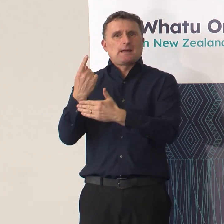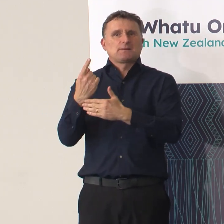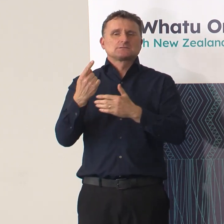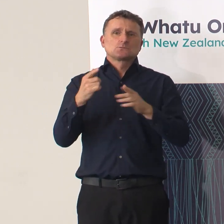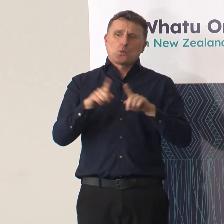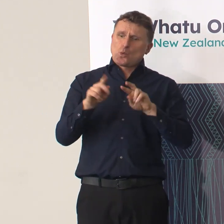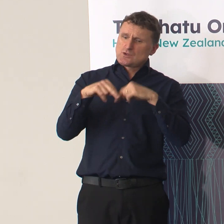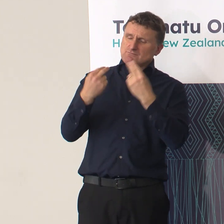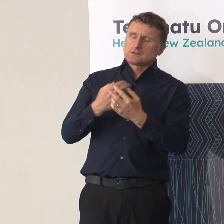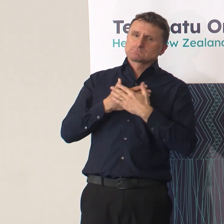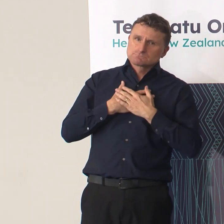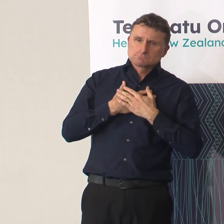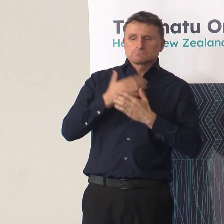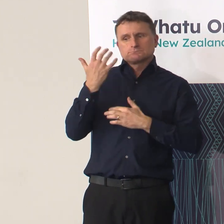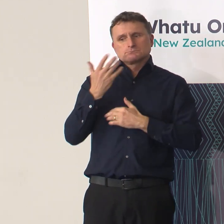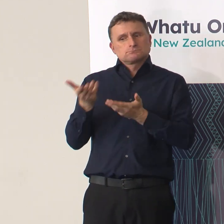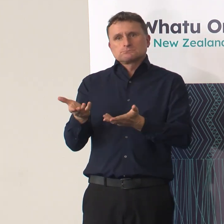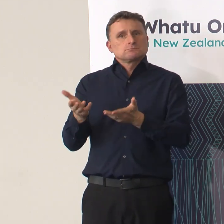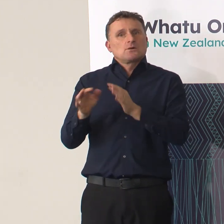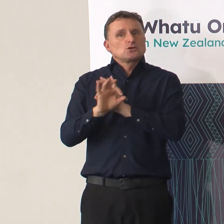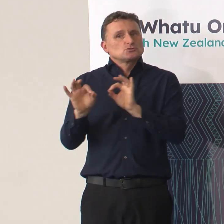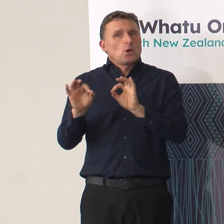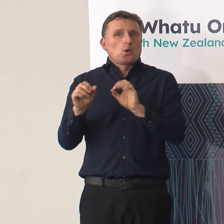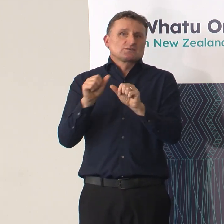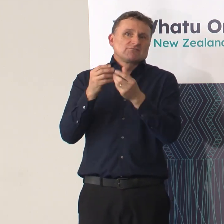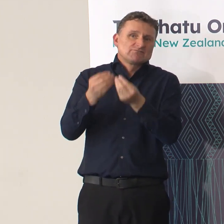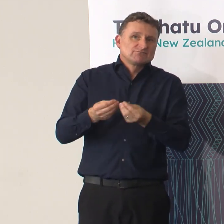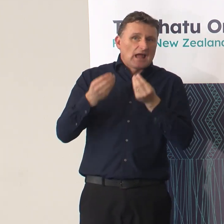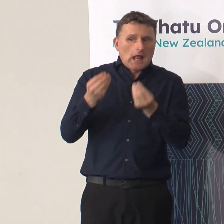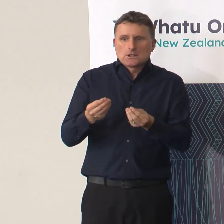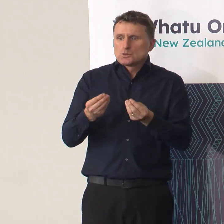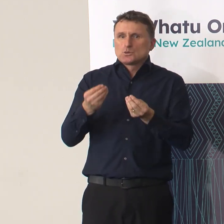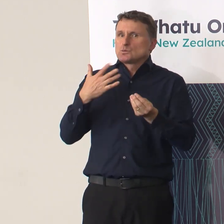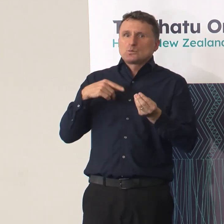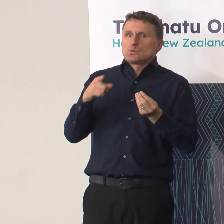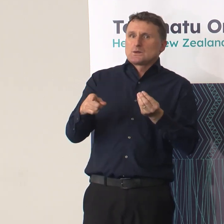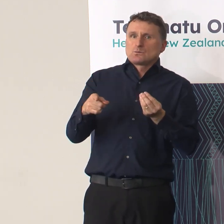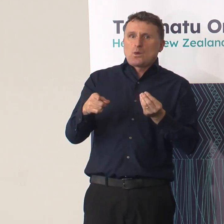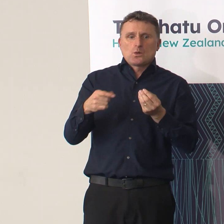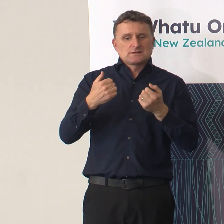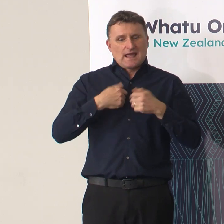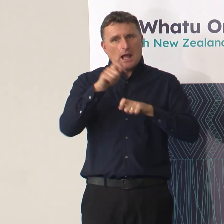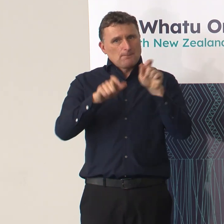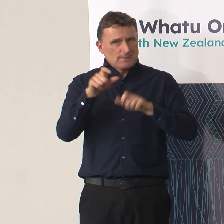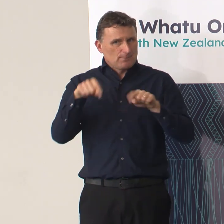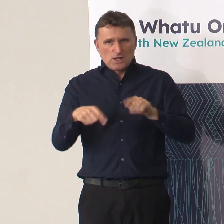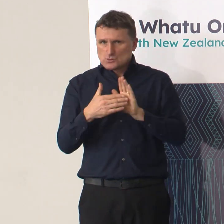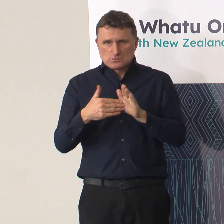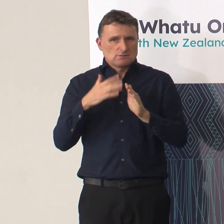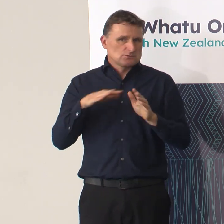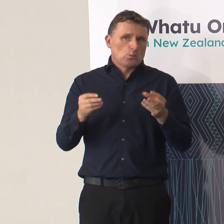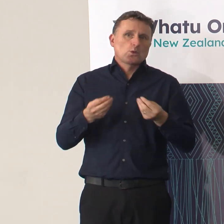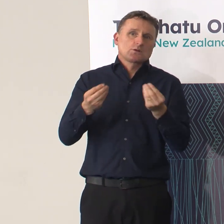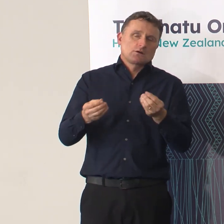because that's not the ideal, that's not the ideal, it's not the value proposition that we want to be able to offer our people of Aotearoa. But